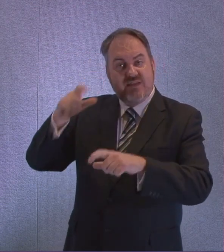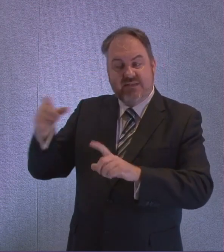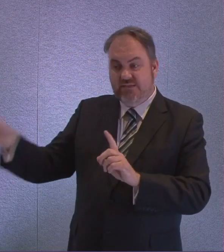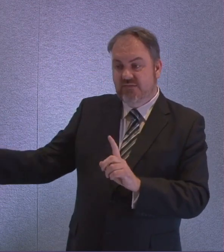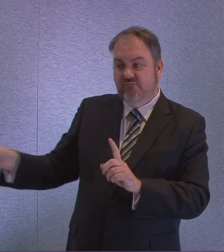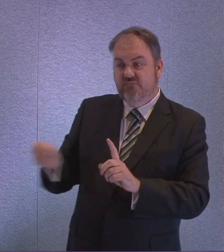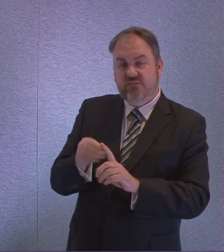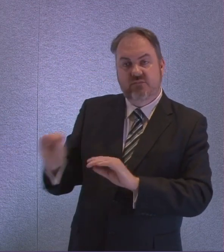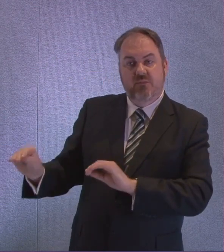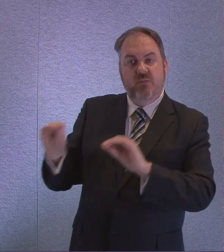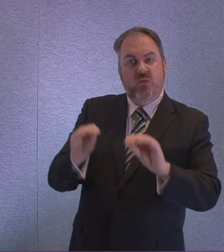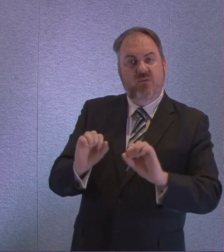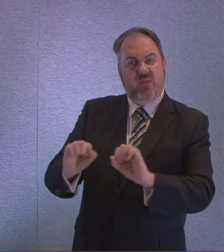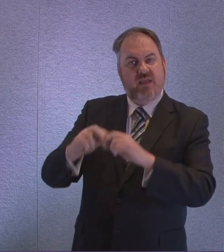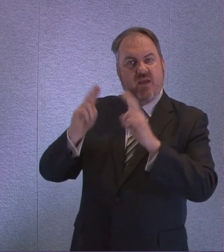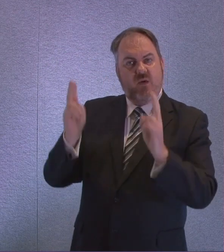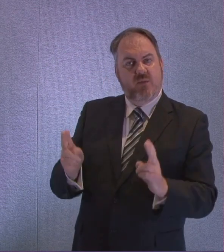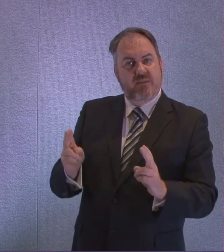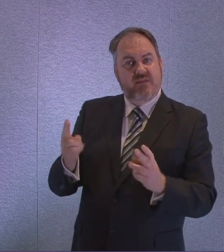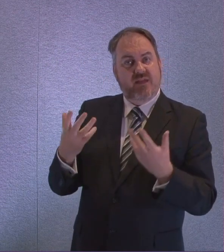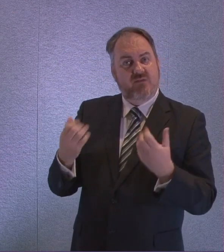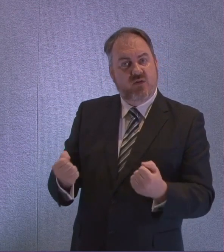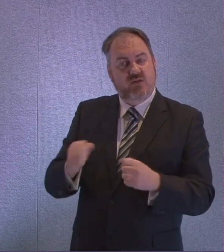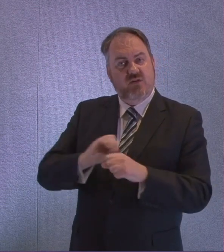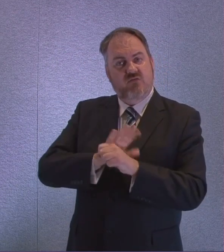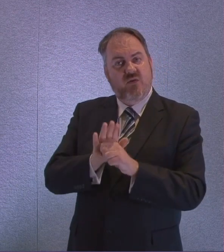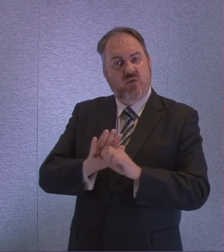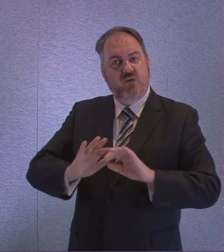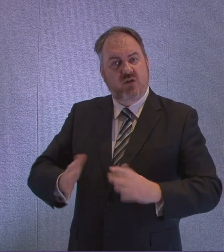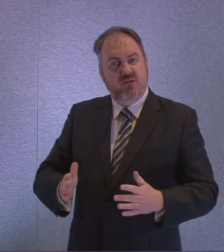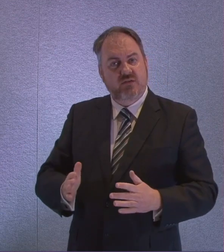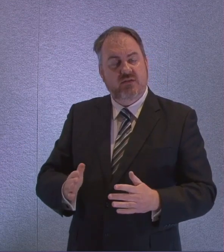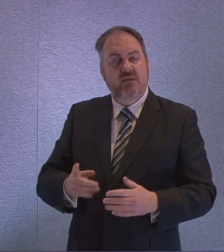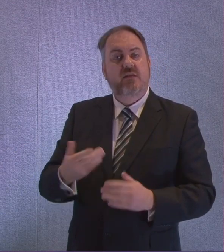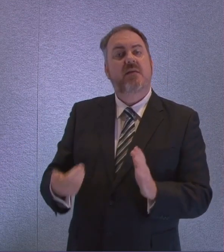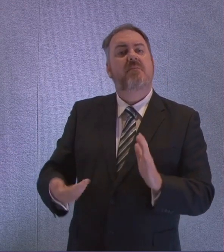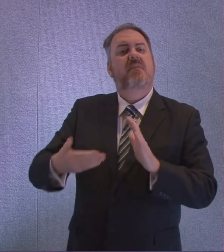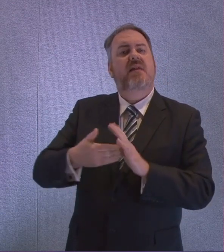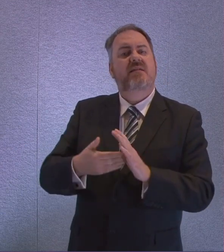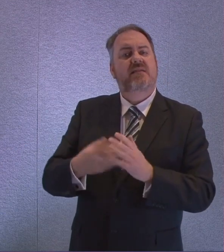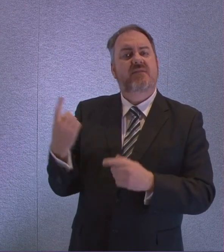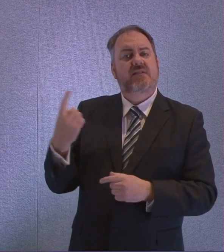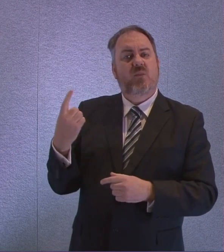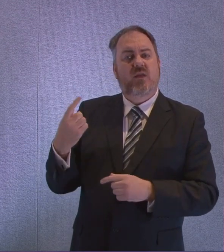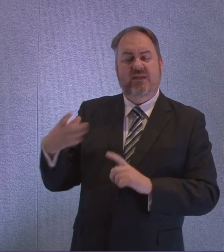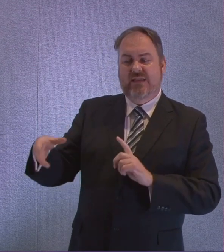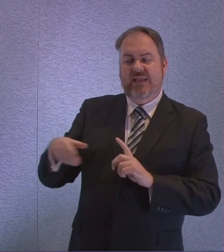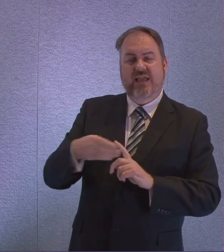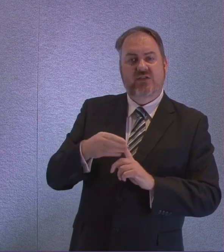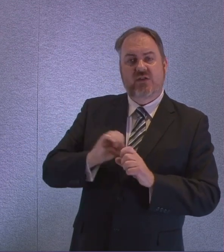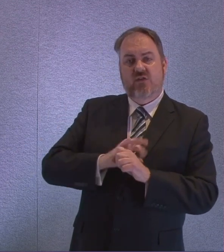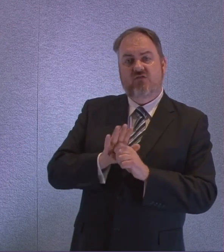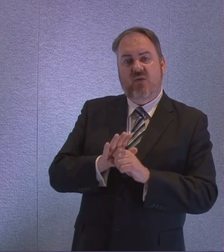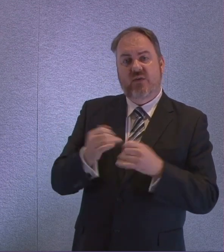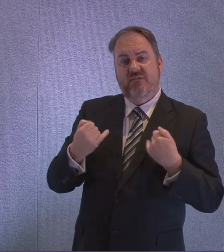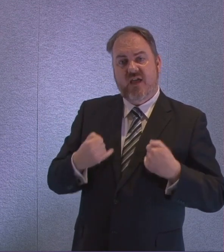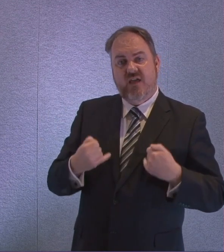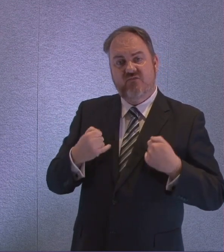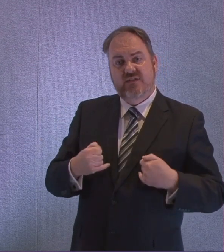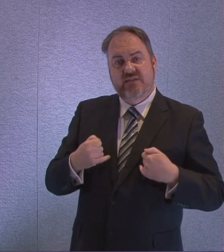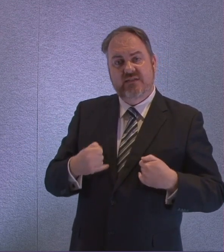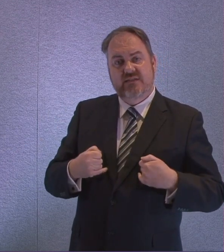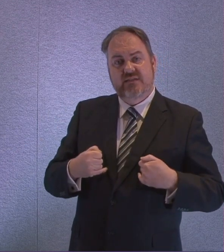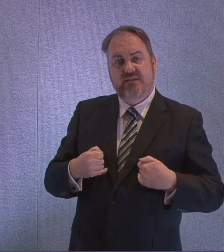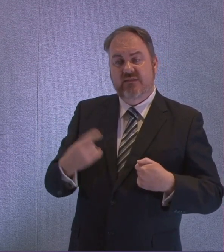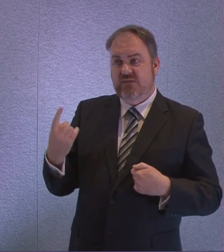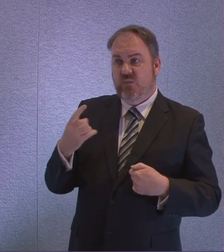and secondly if a care home resident catches the virus the best place to treat them may still be in that